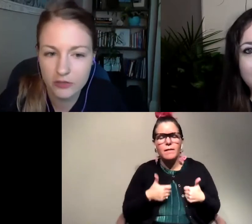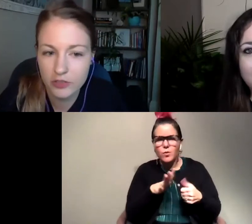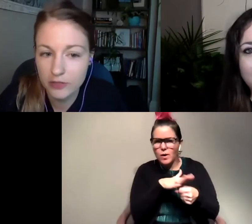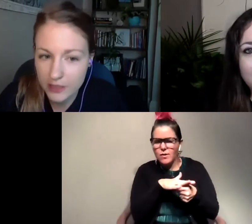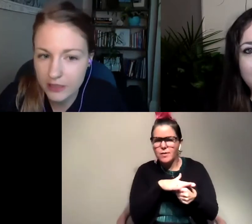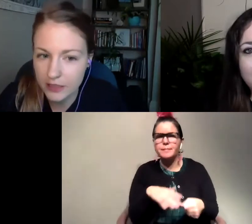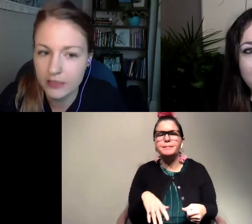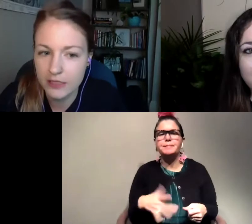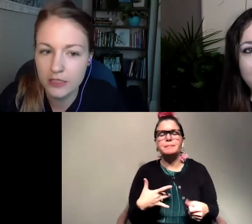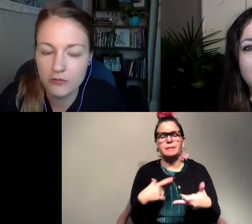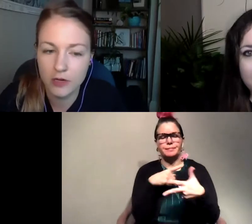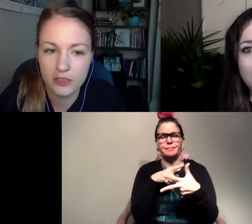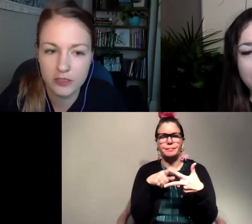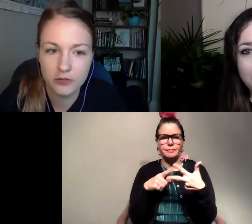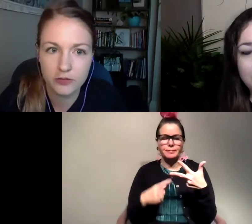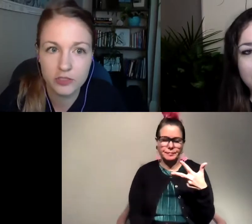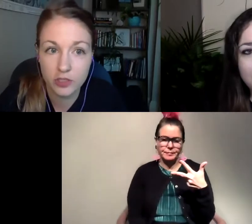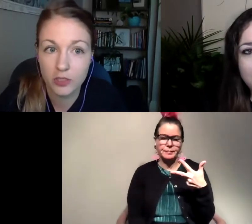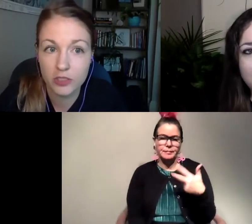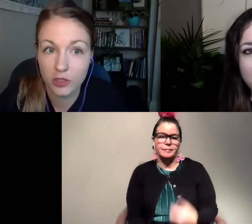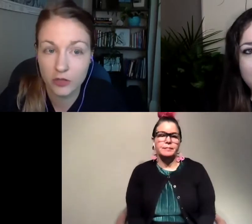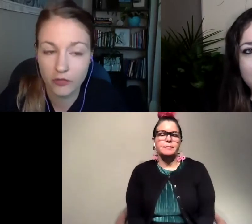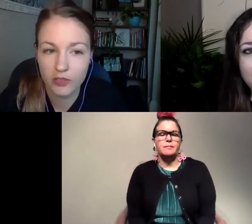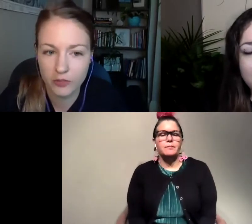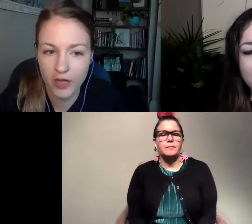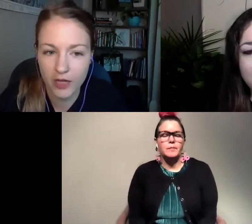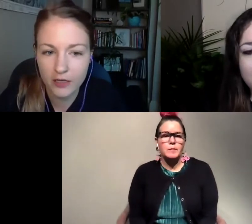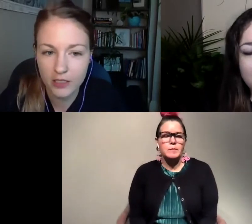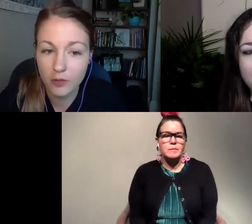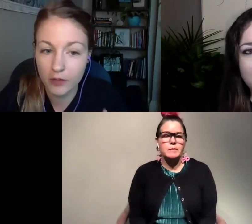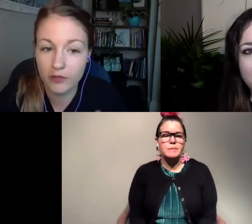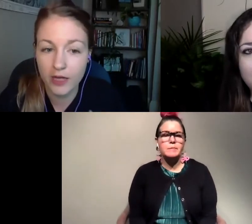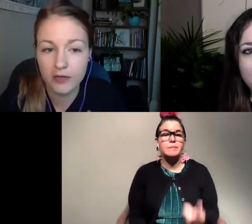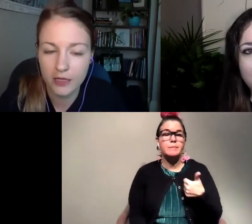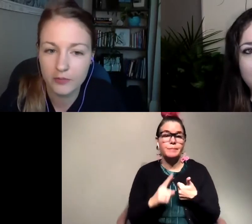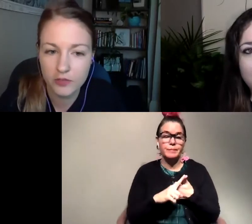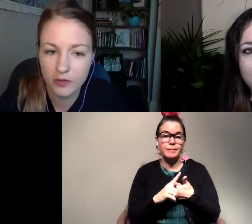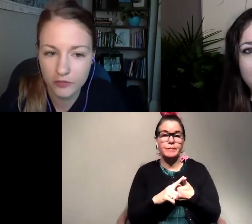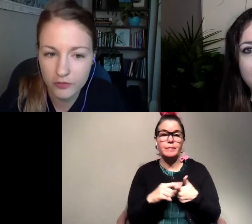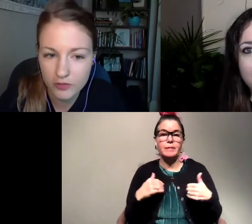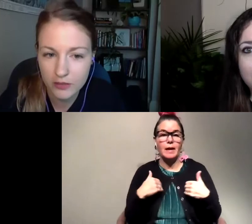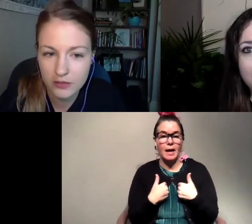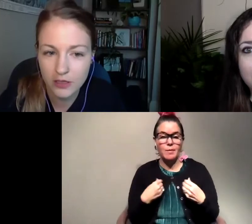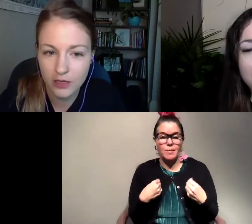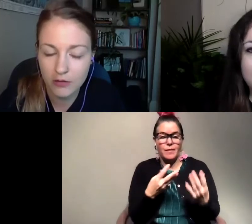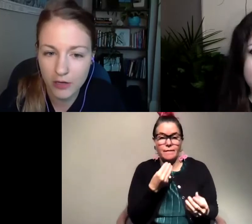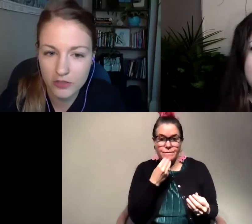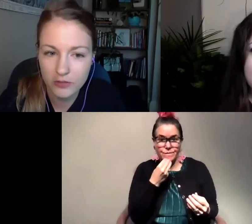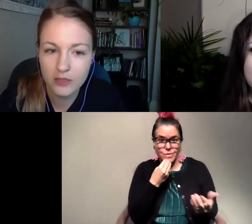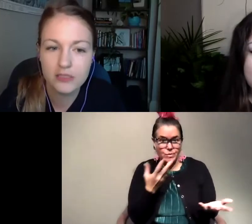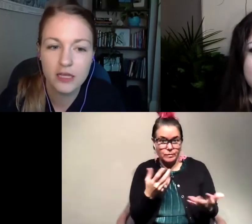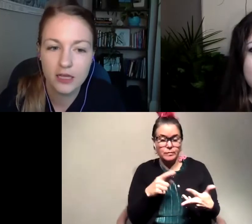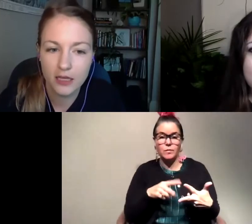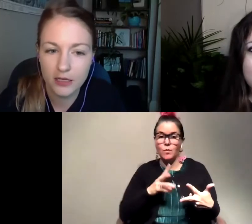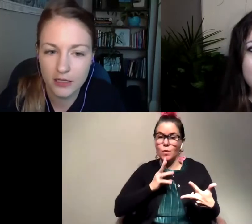usually there's three key things that you want to you start to look for to provide. You want to provide animals with a food source, a water